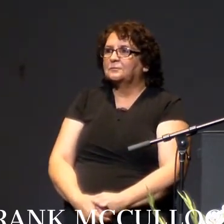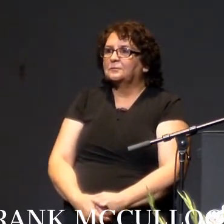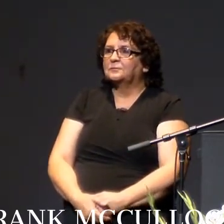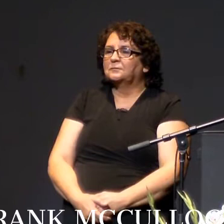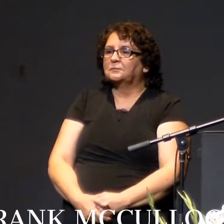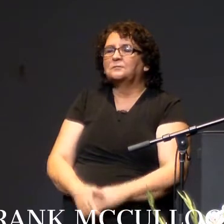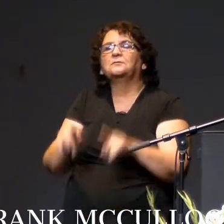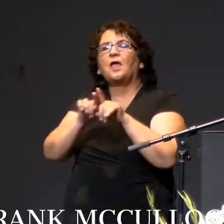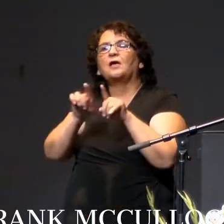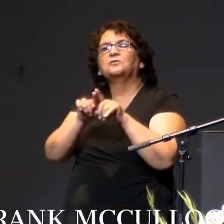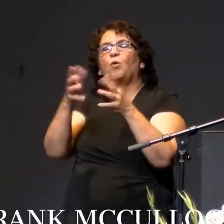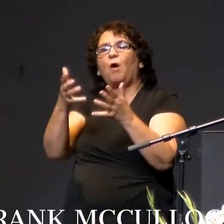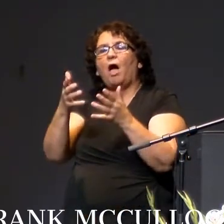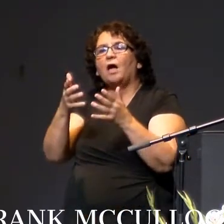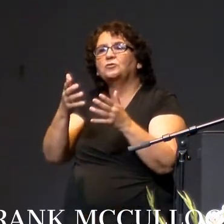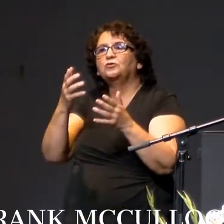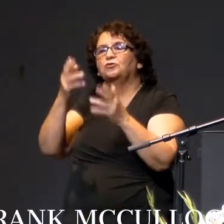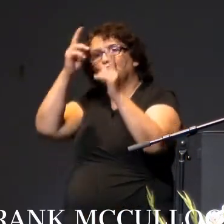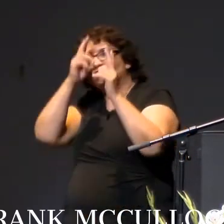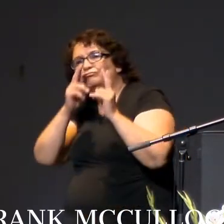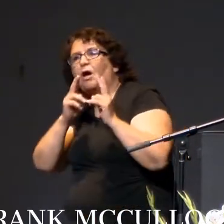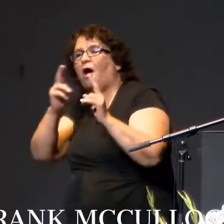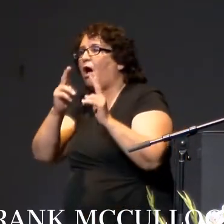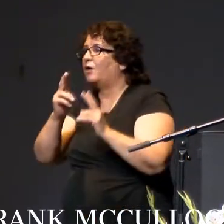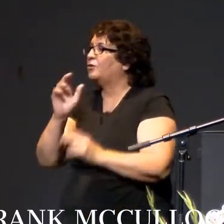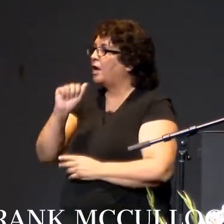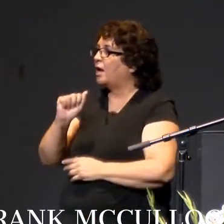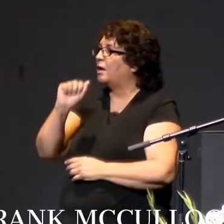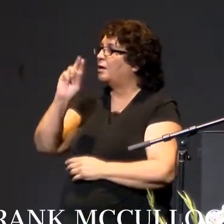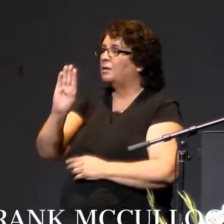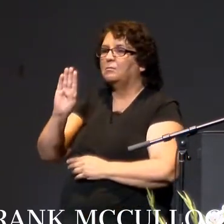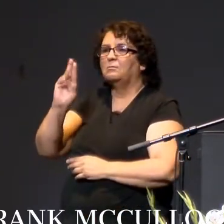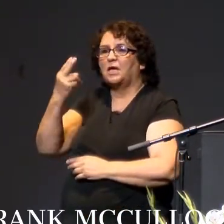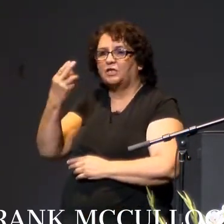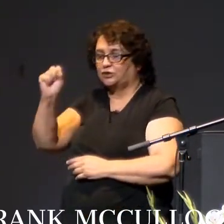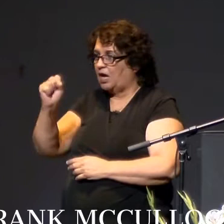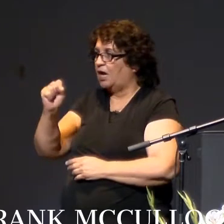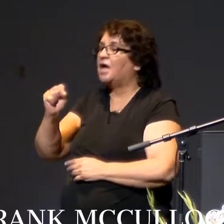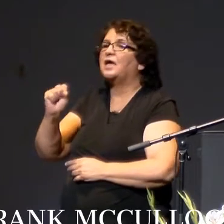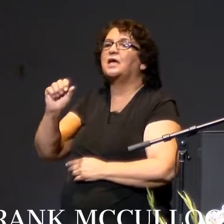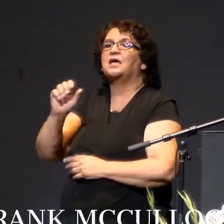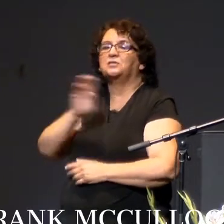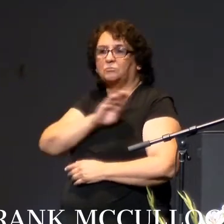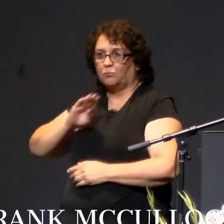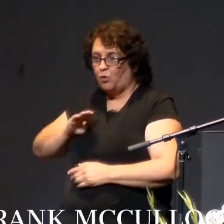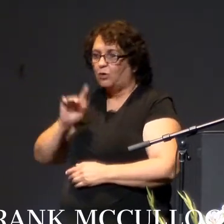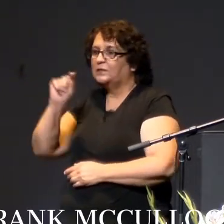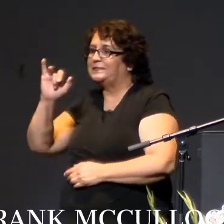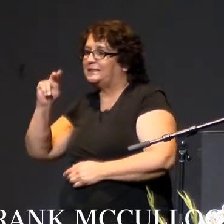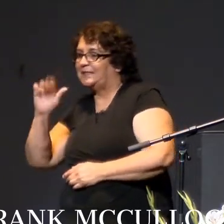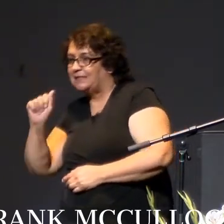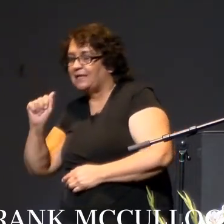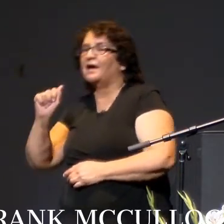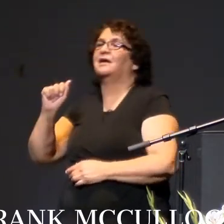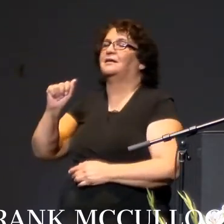I also want to acknowledge Amy Beale High School board and foundation members in attendance. Tina Garcia Shams, Eduardo